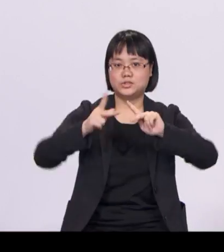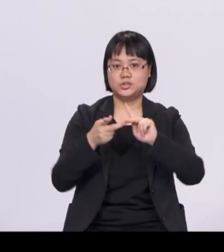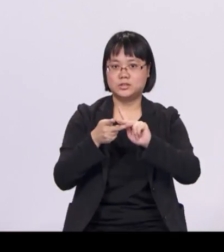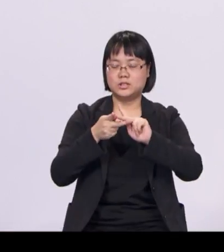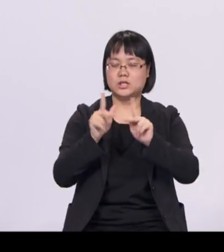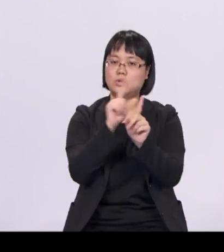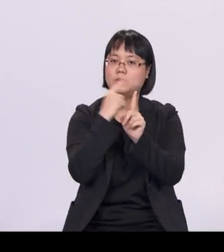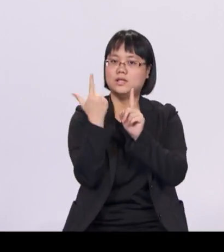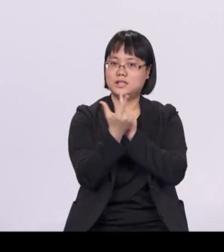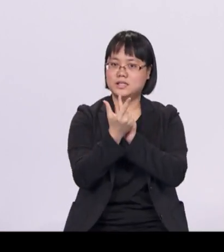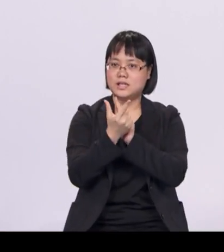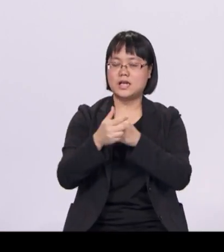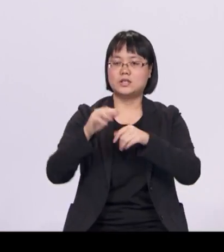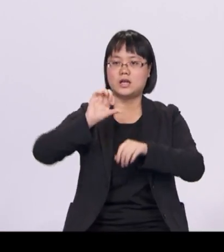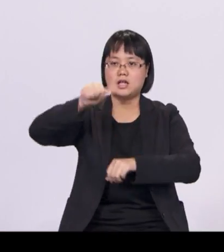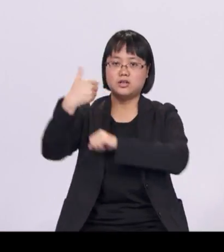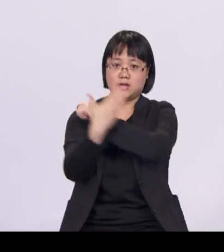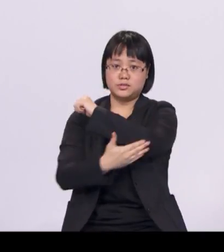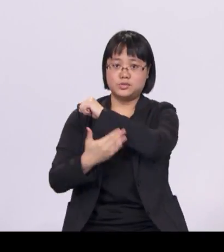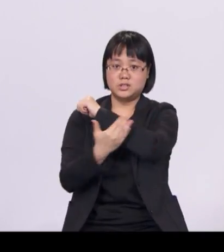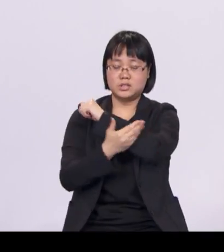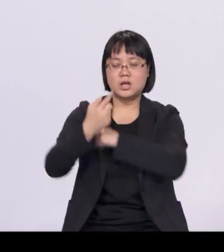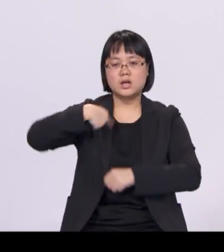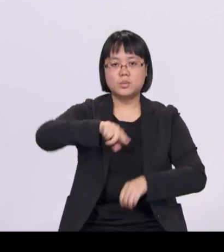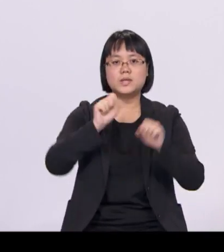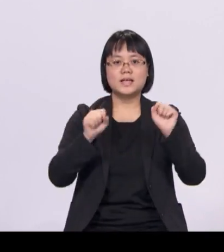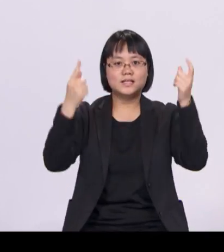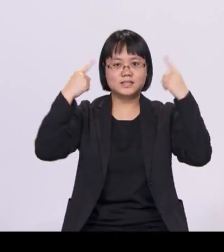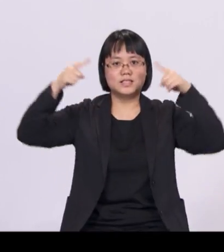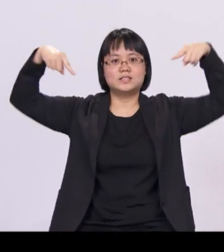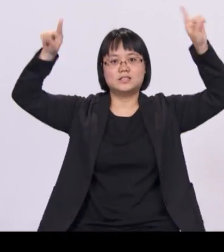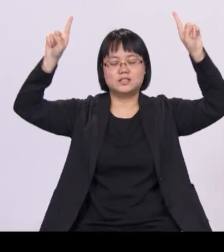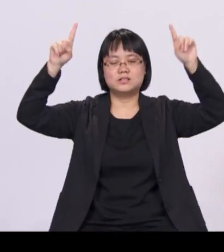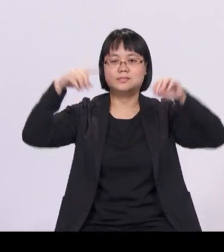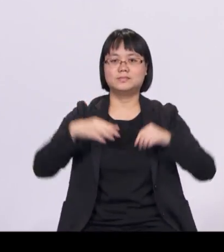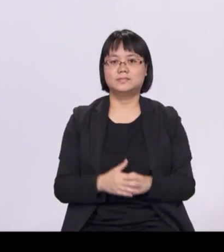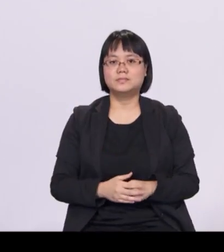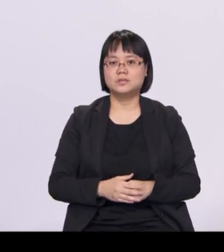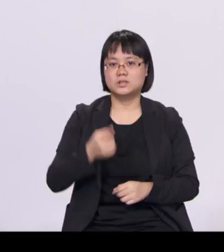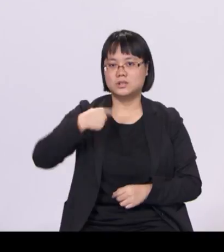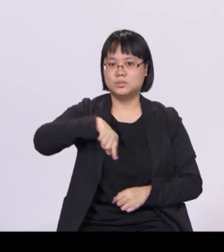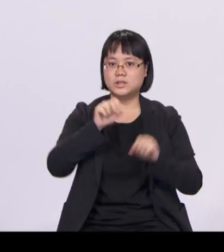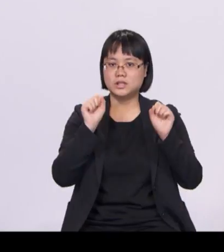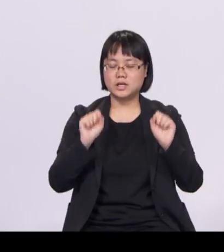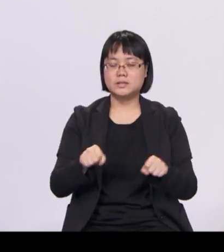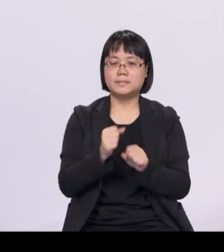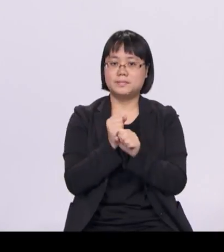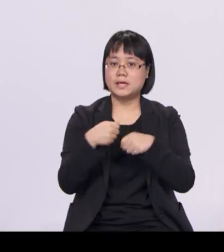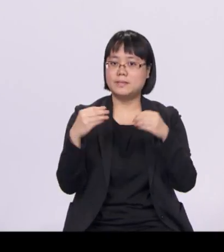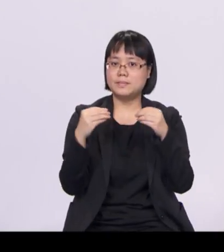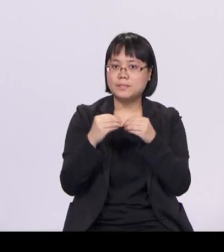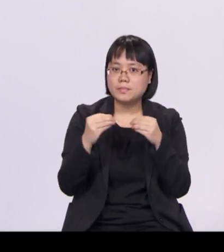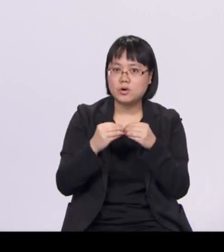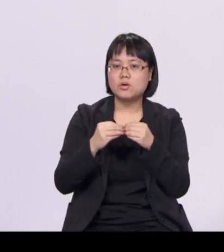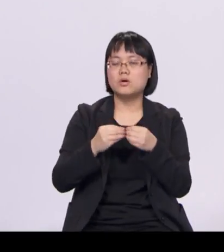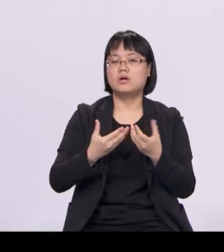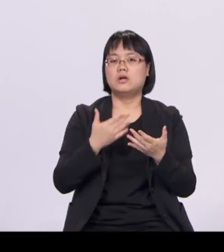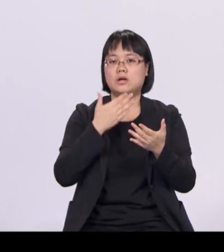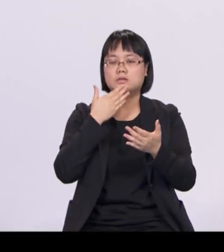we can succeed in our economic transformation. We can create and sustain a more vibrant and innovative economy.